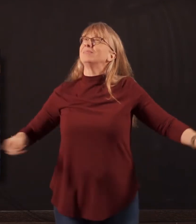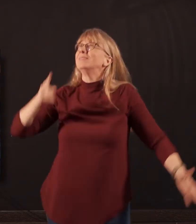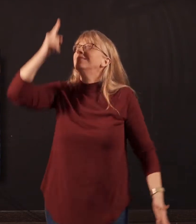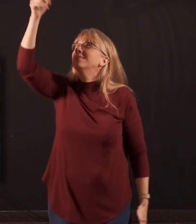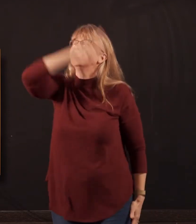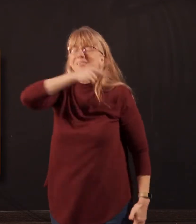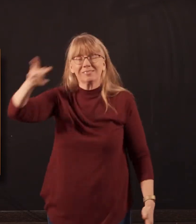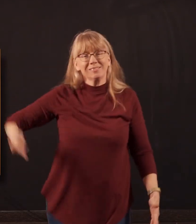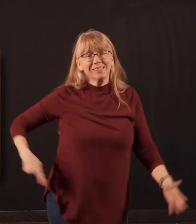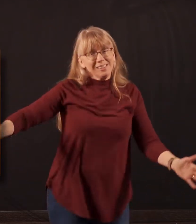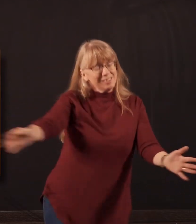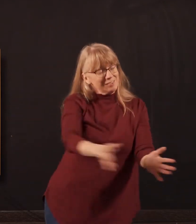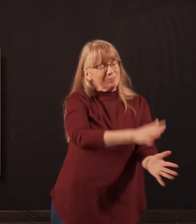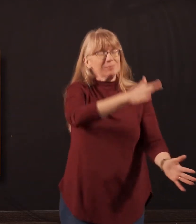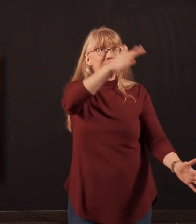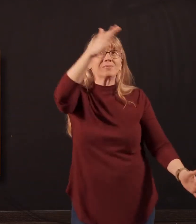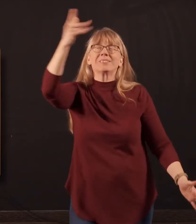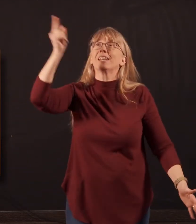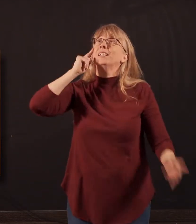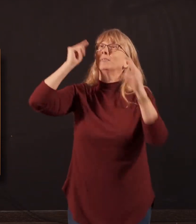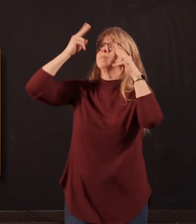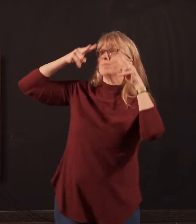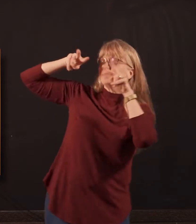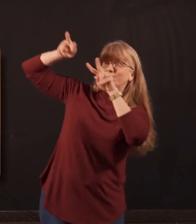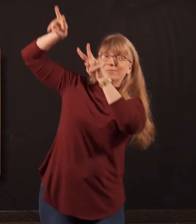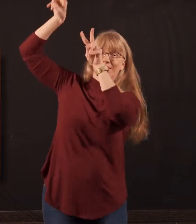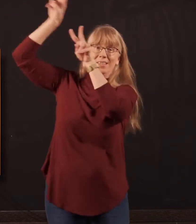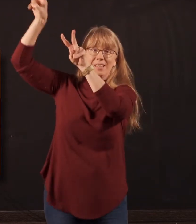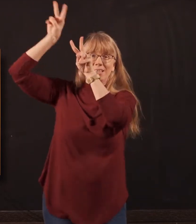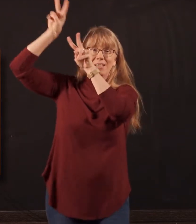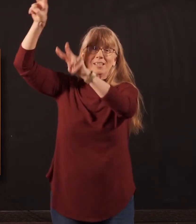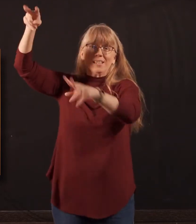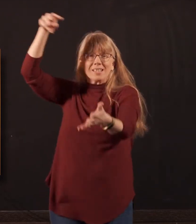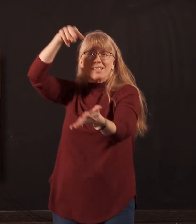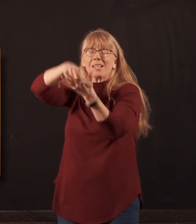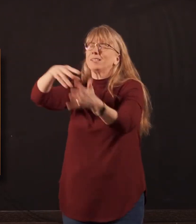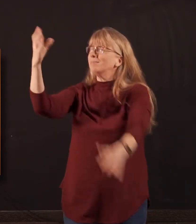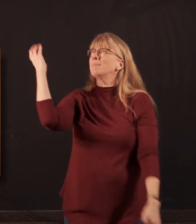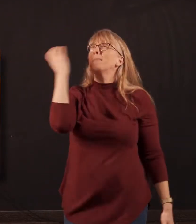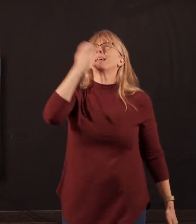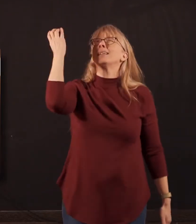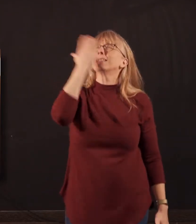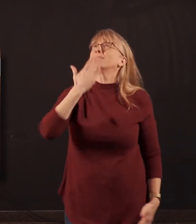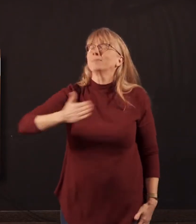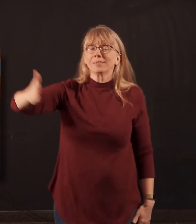Jesus, the let your eyes stand in awe, stand in awe. Oh, there